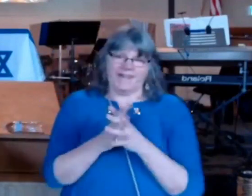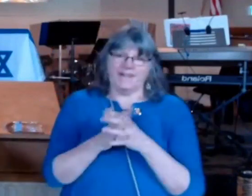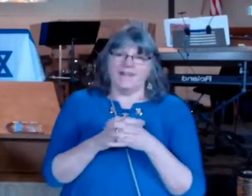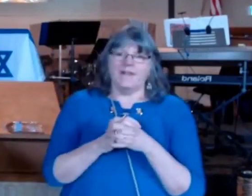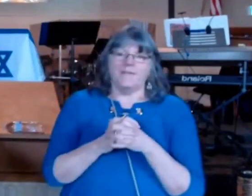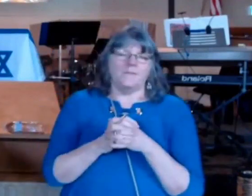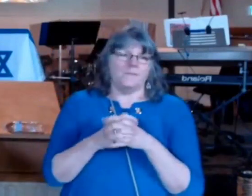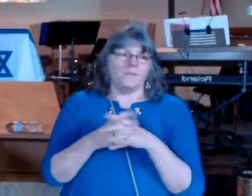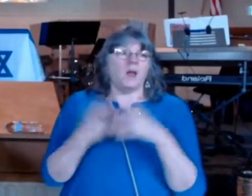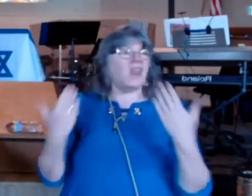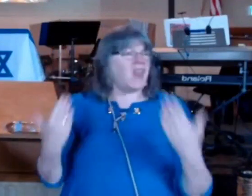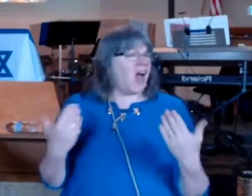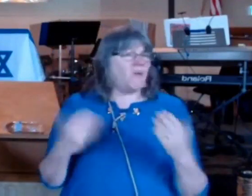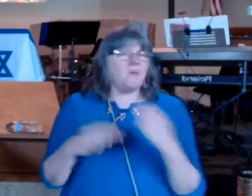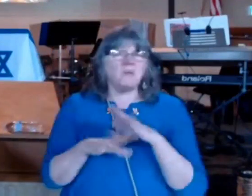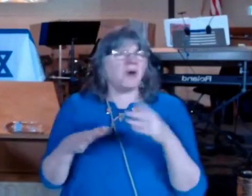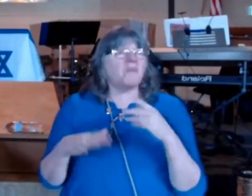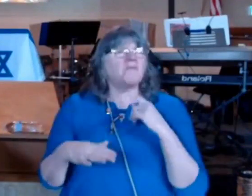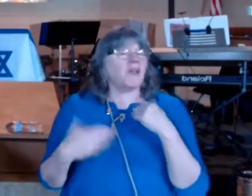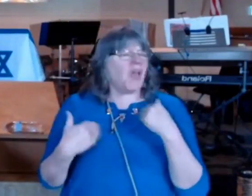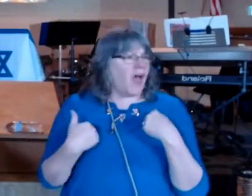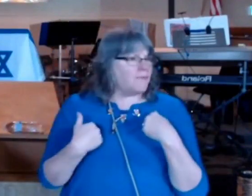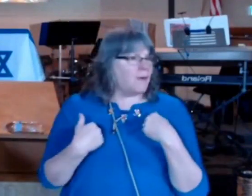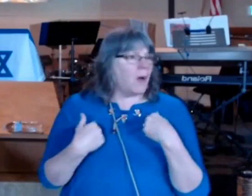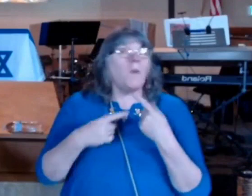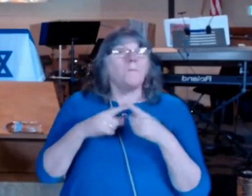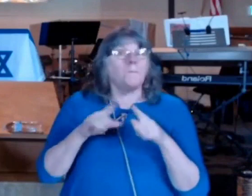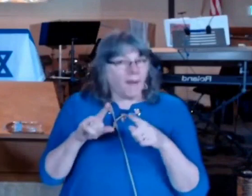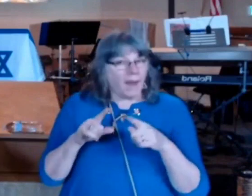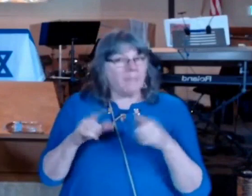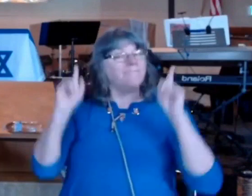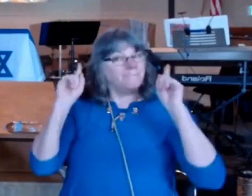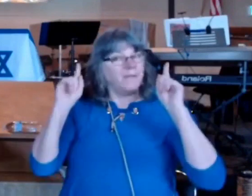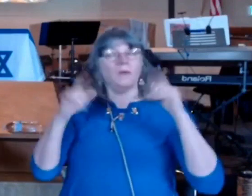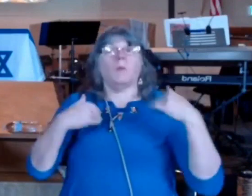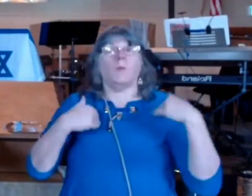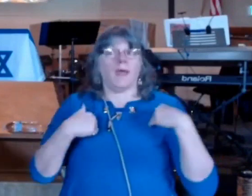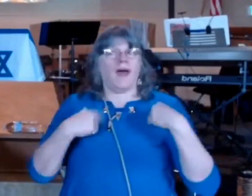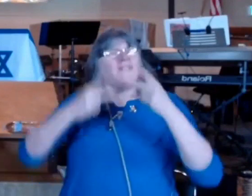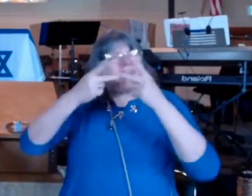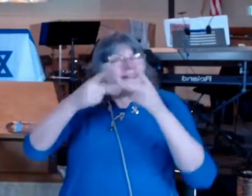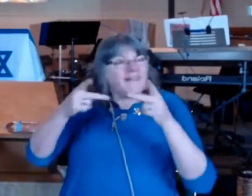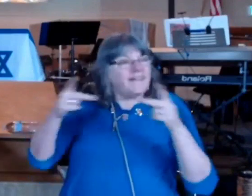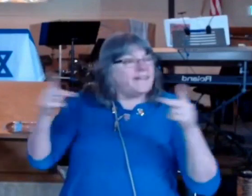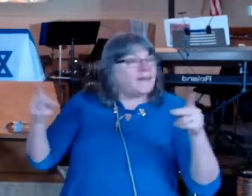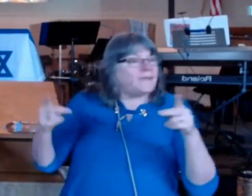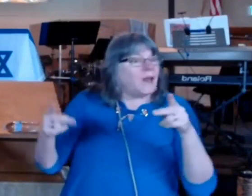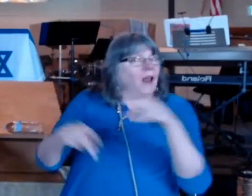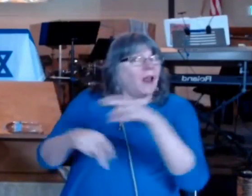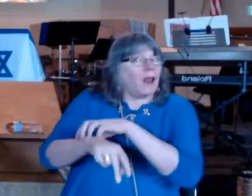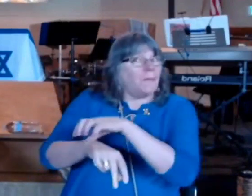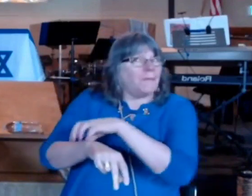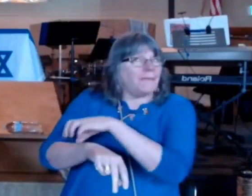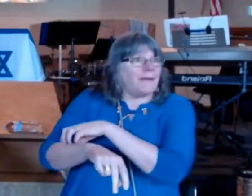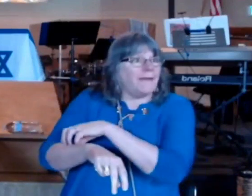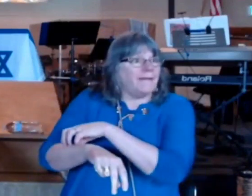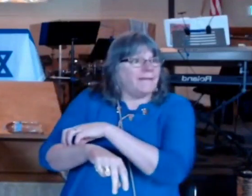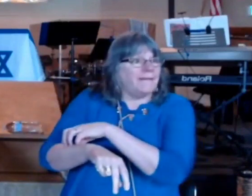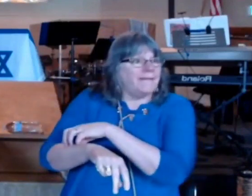modern we don't have it but we have another kind of leprosy in the modern world